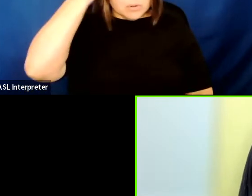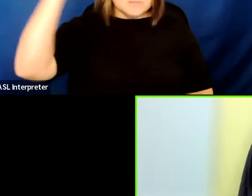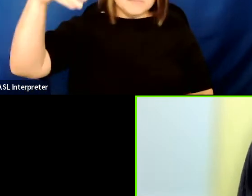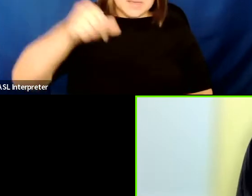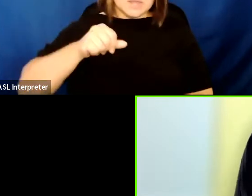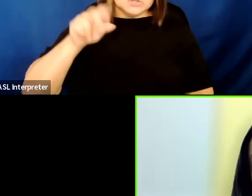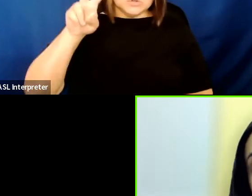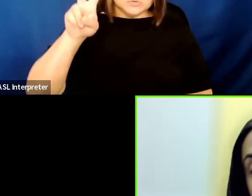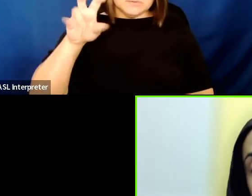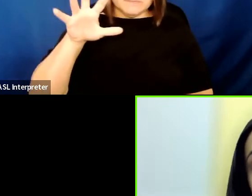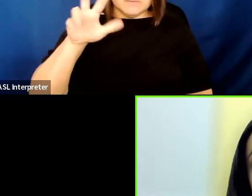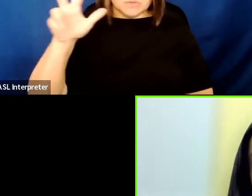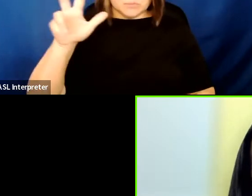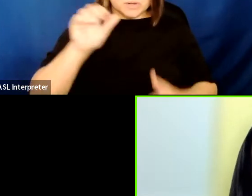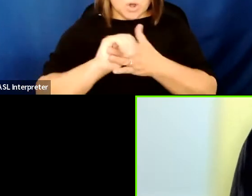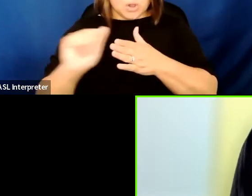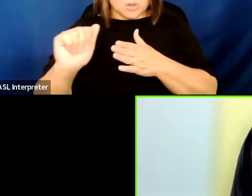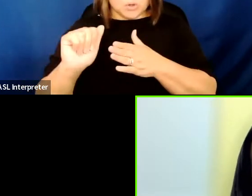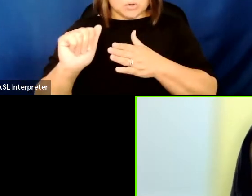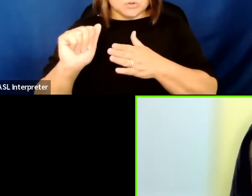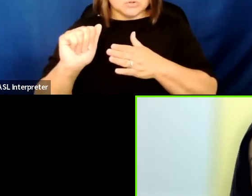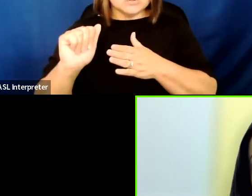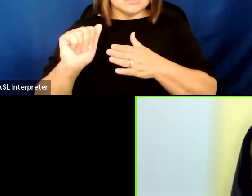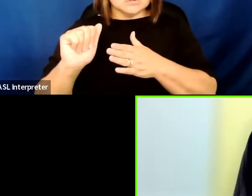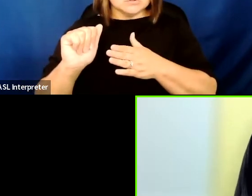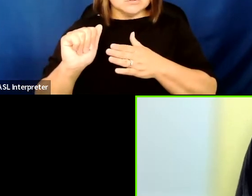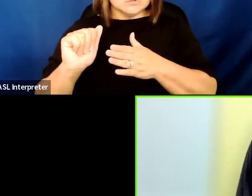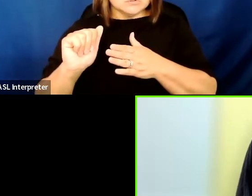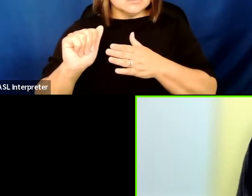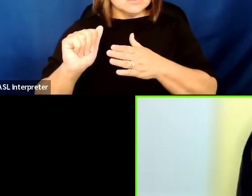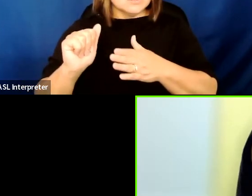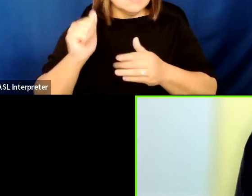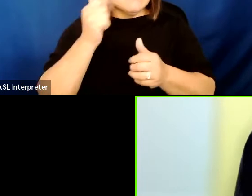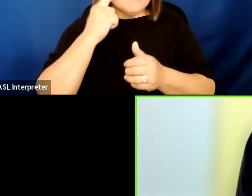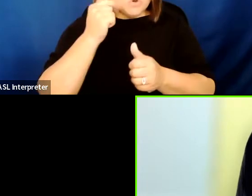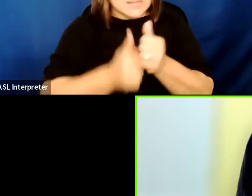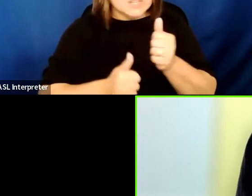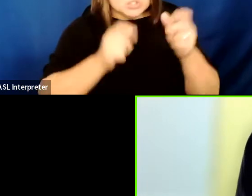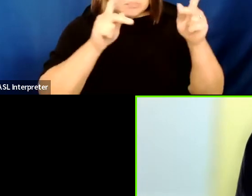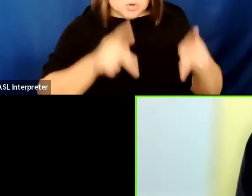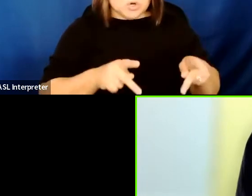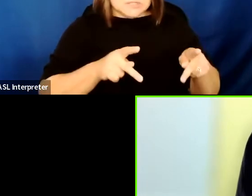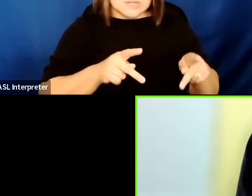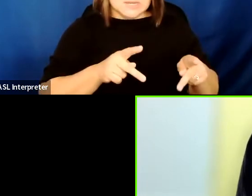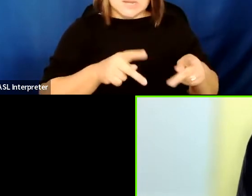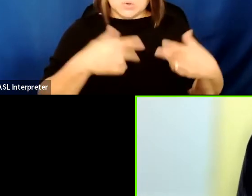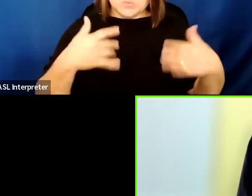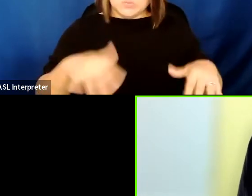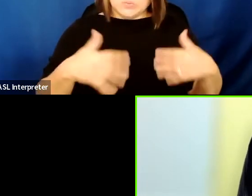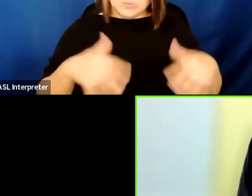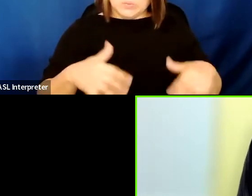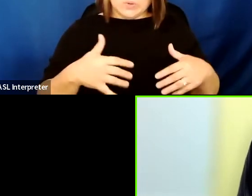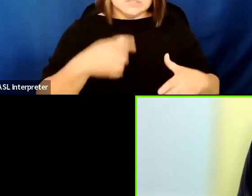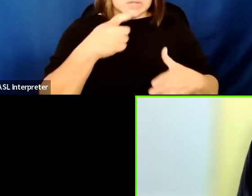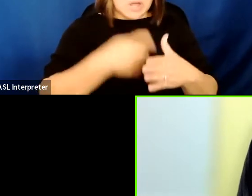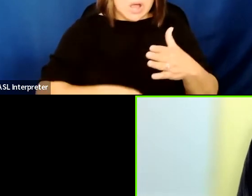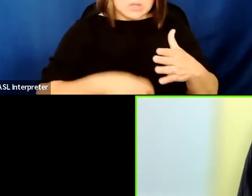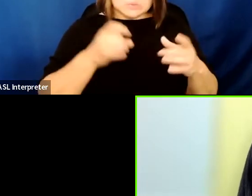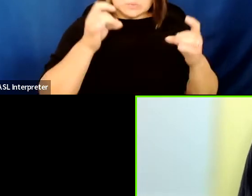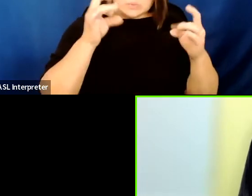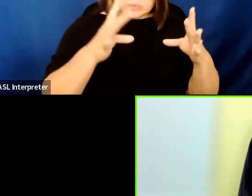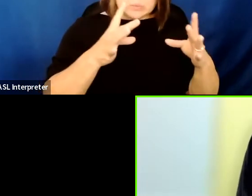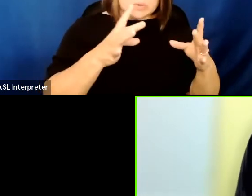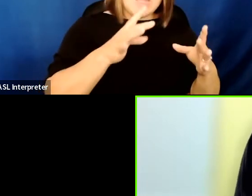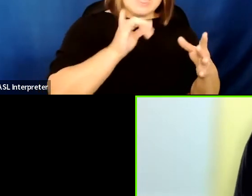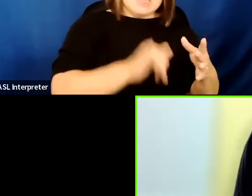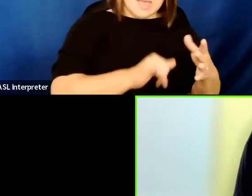for each person who is held in BC's jails. And so that's a huge cost and those funds can instead be used to support